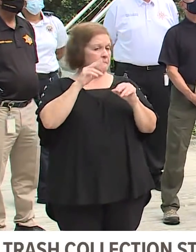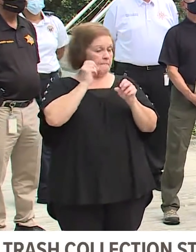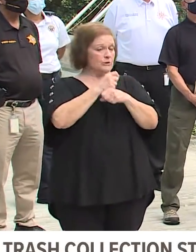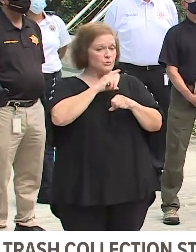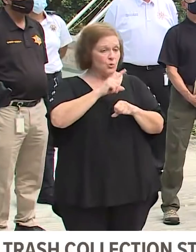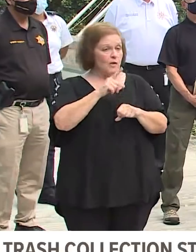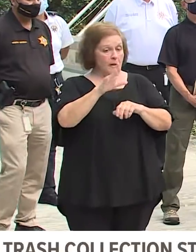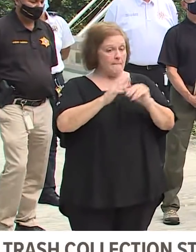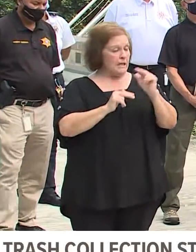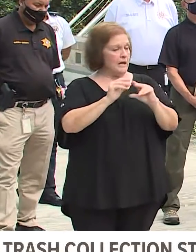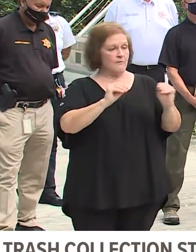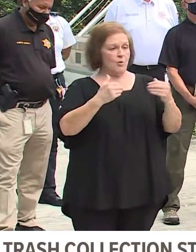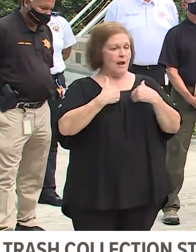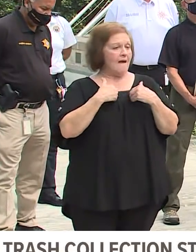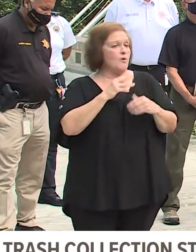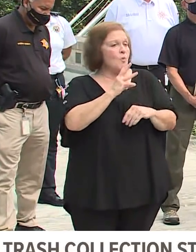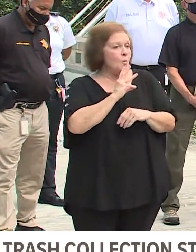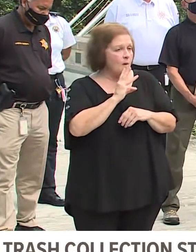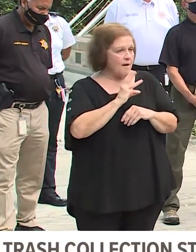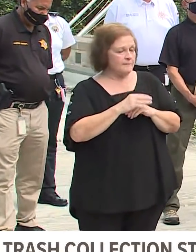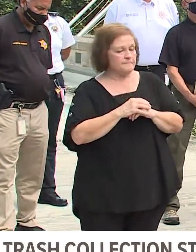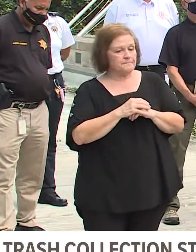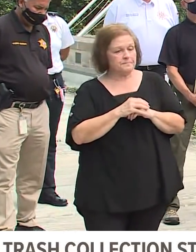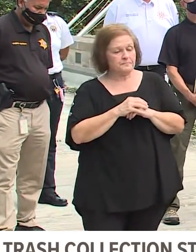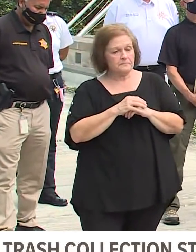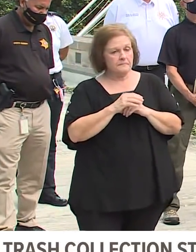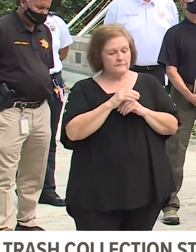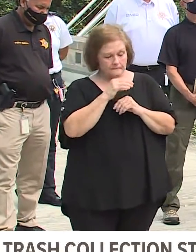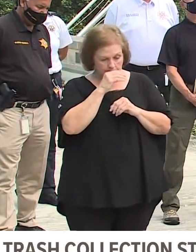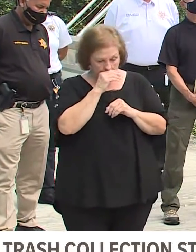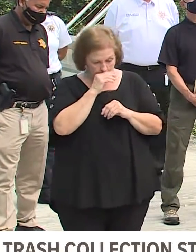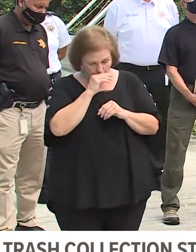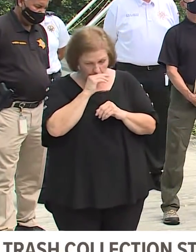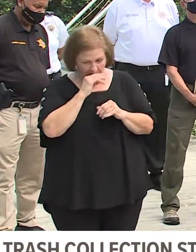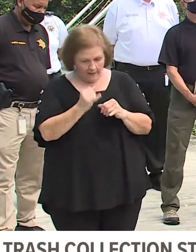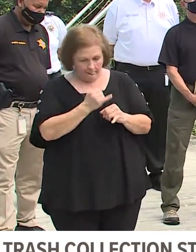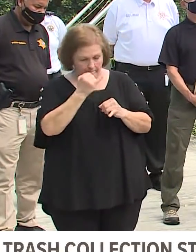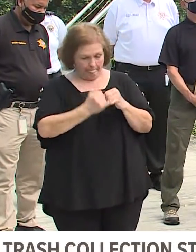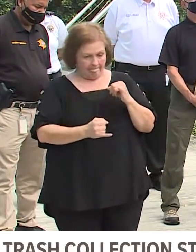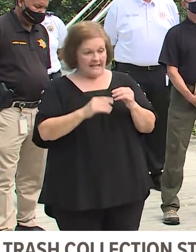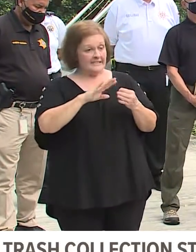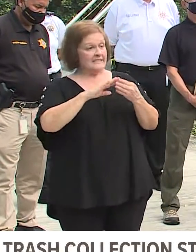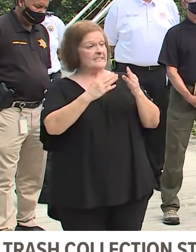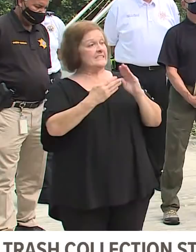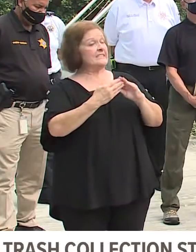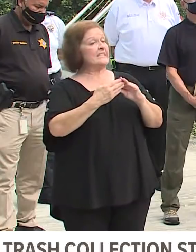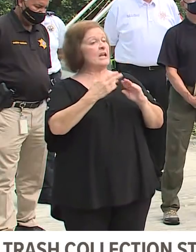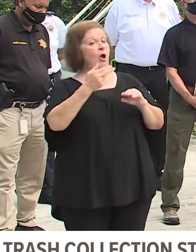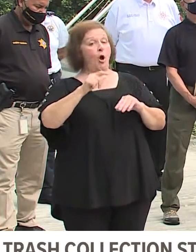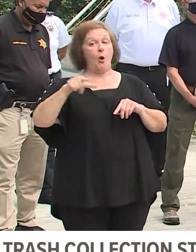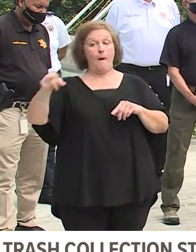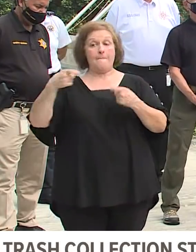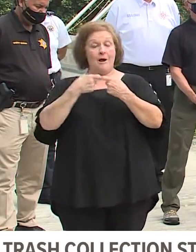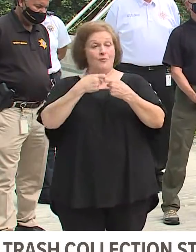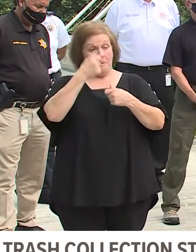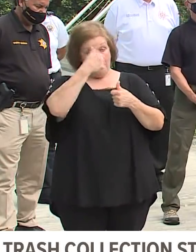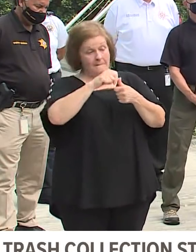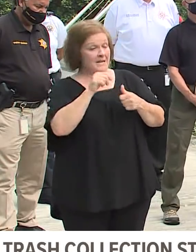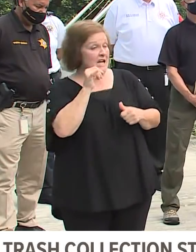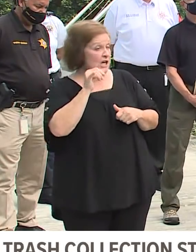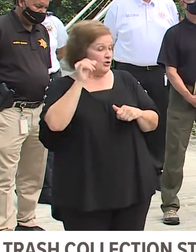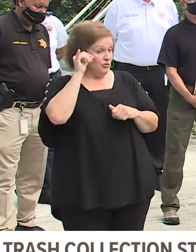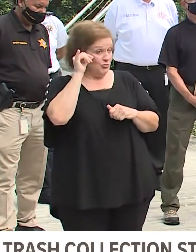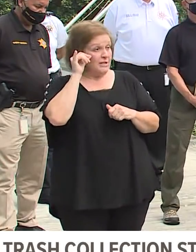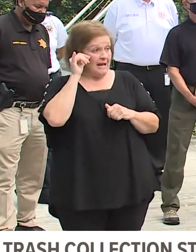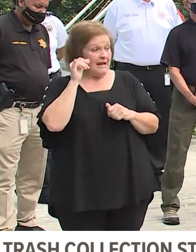water encourage incursion and then finally on City Hall power yesterday you may recall we had a